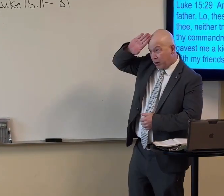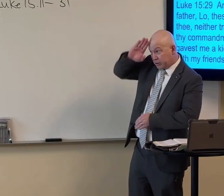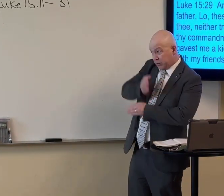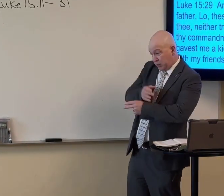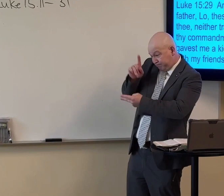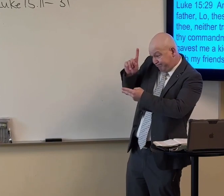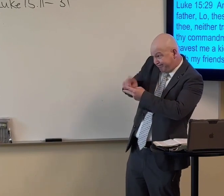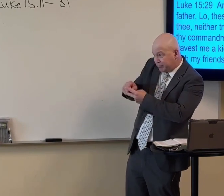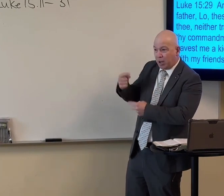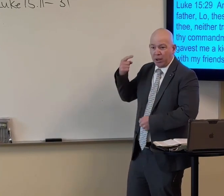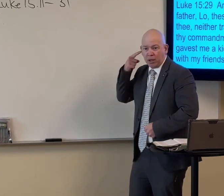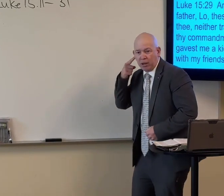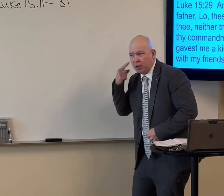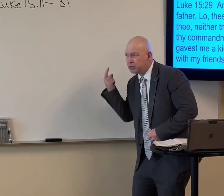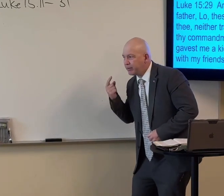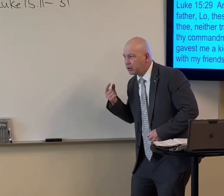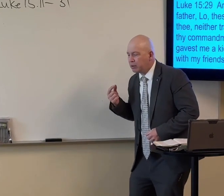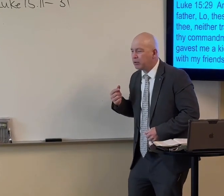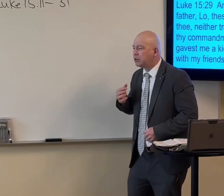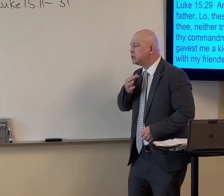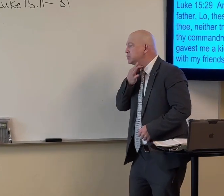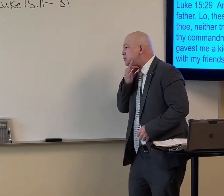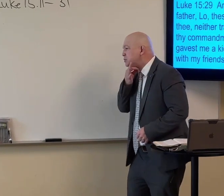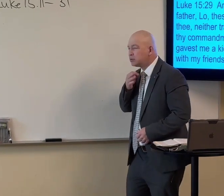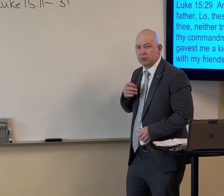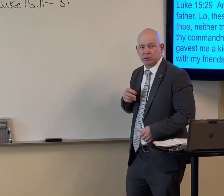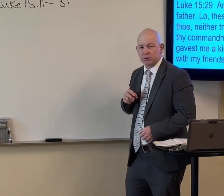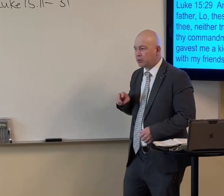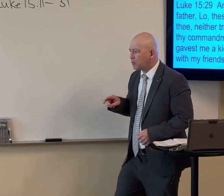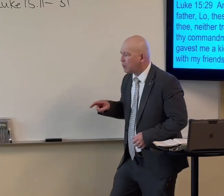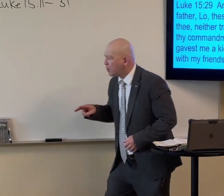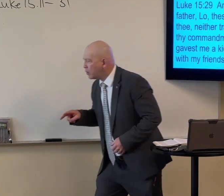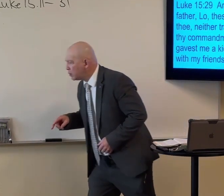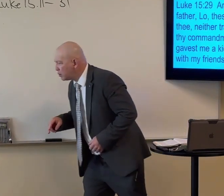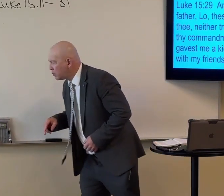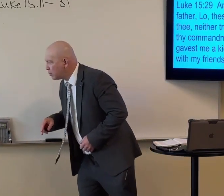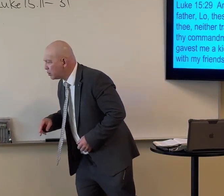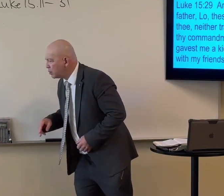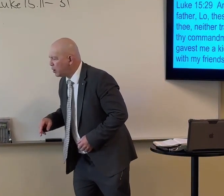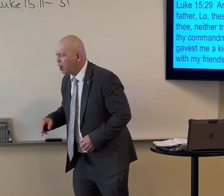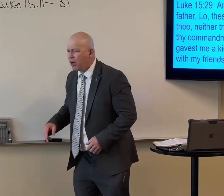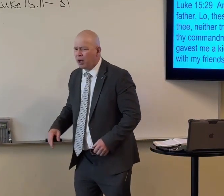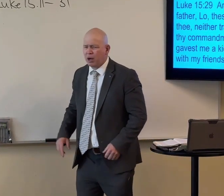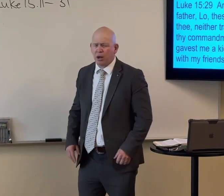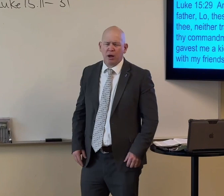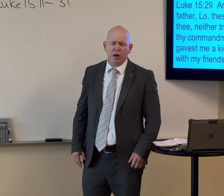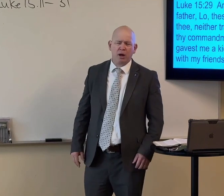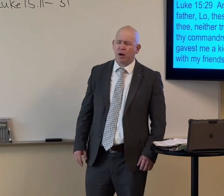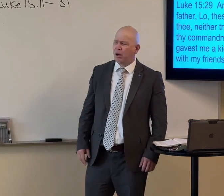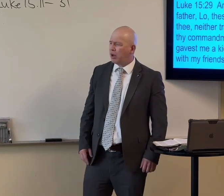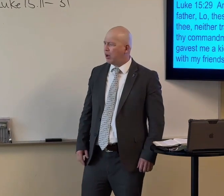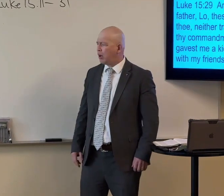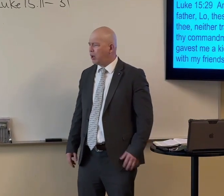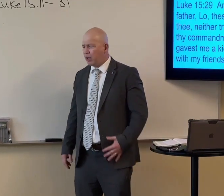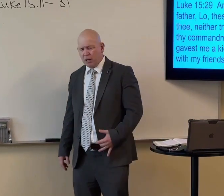Remember. The oldest son. He heard something. And he came to see what was all about. And he's like.